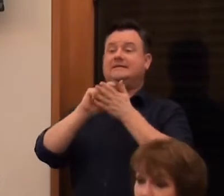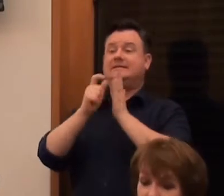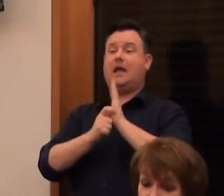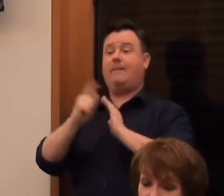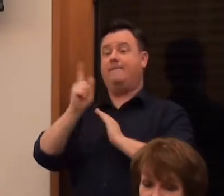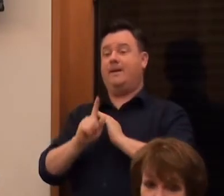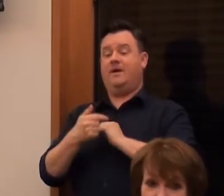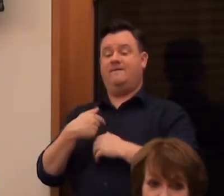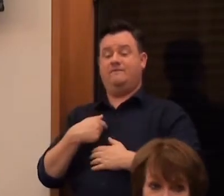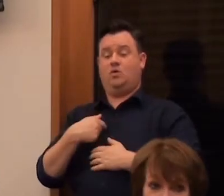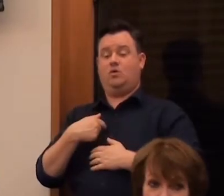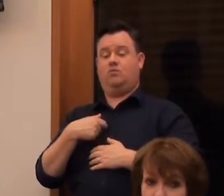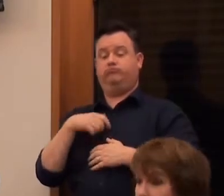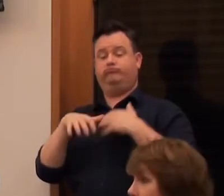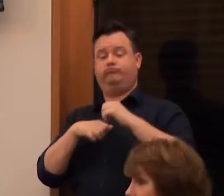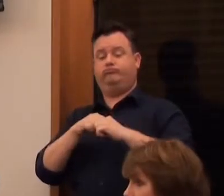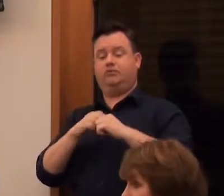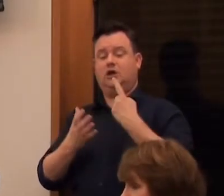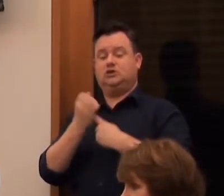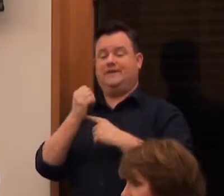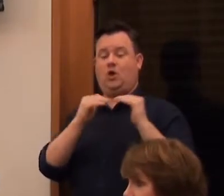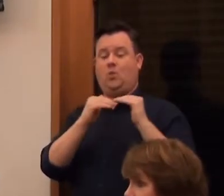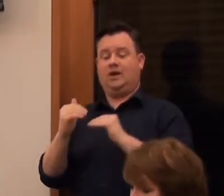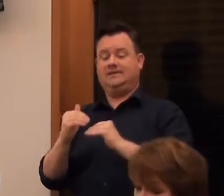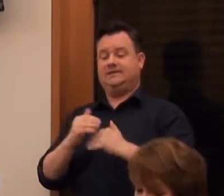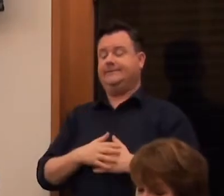their struggle for equality. A great deal of work.